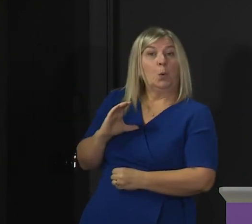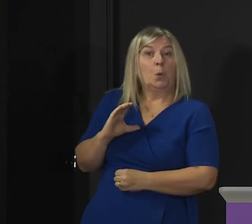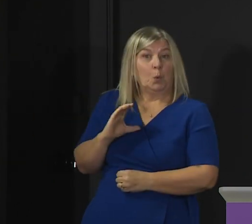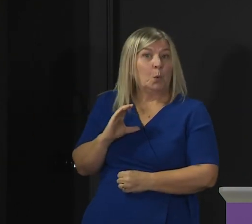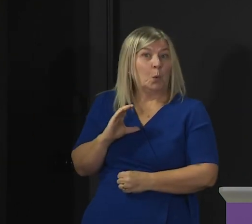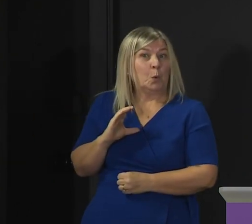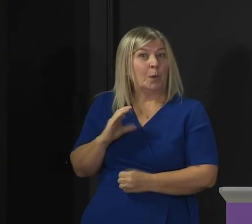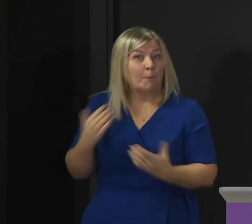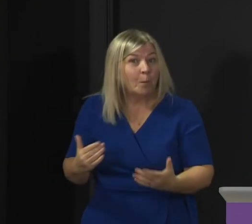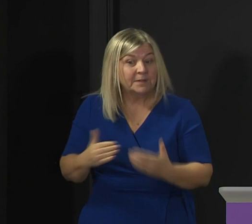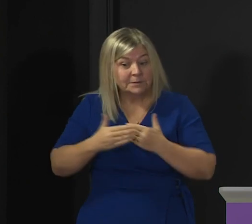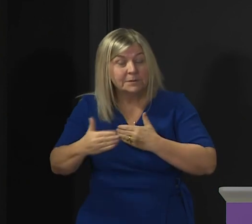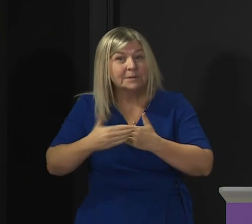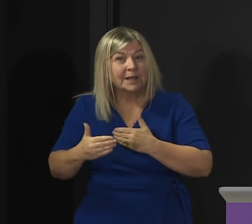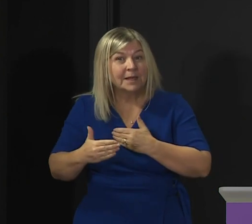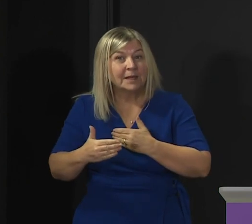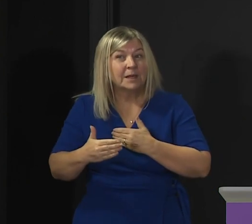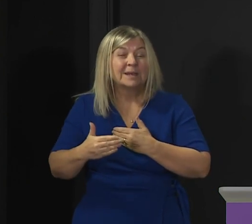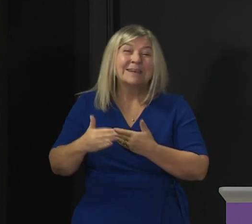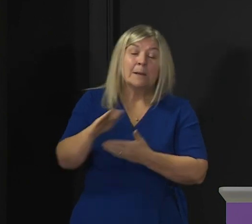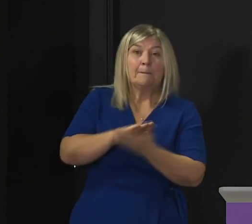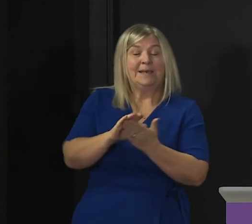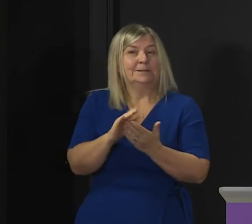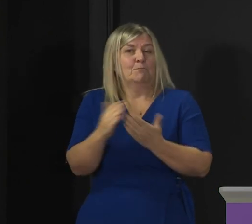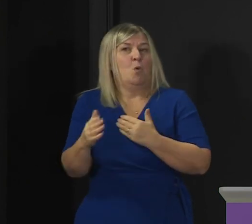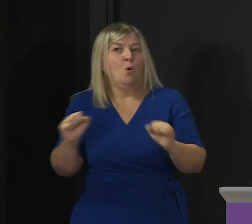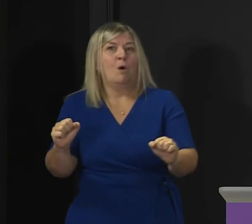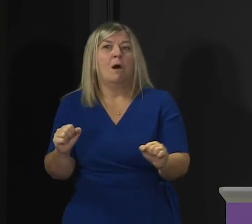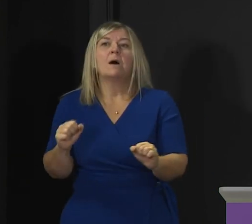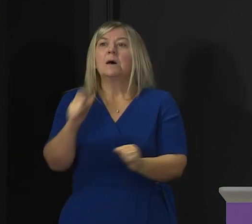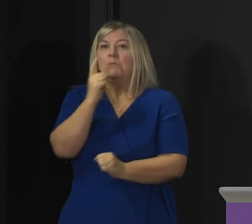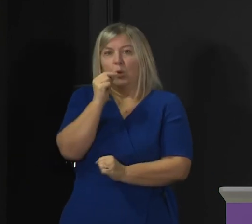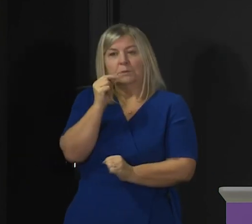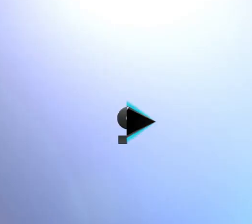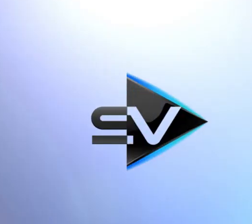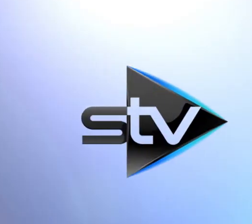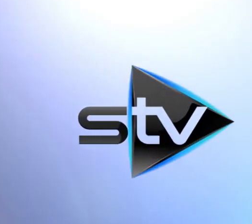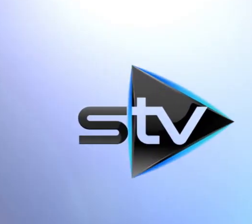want to overstate this, but possibly opening up a bit more breathing space over the Christmas period.